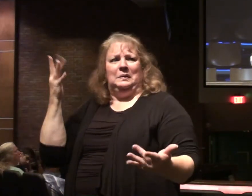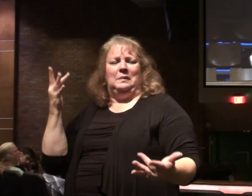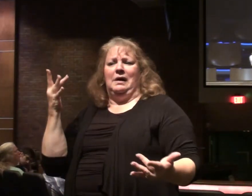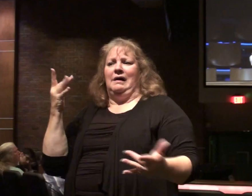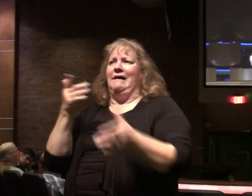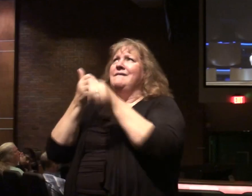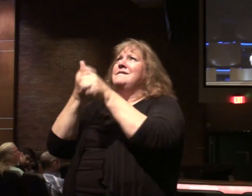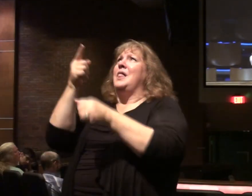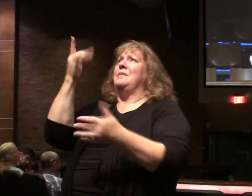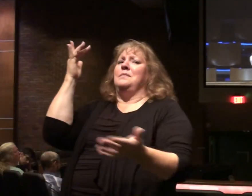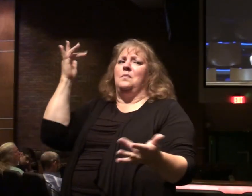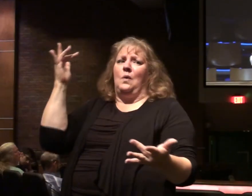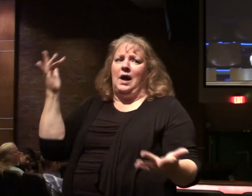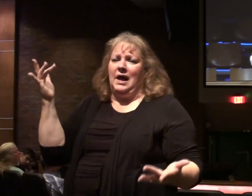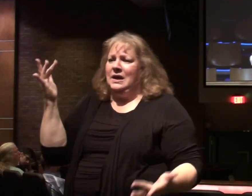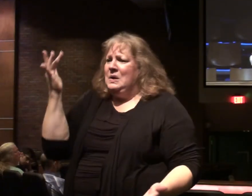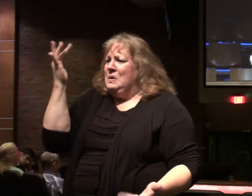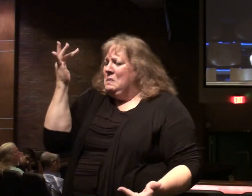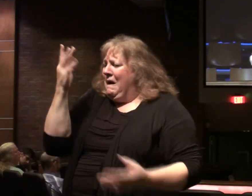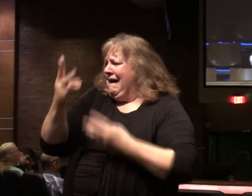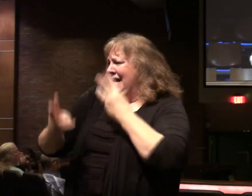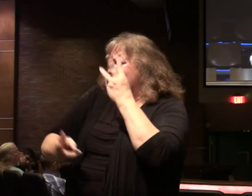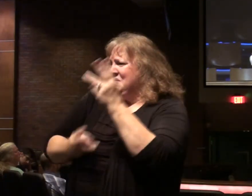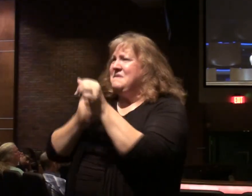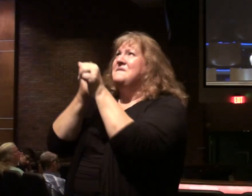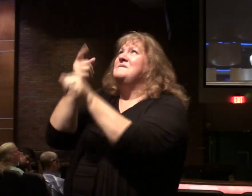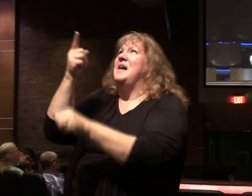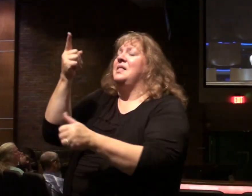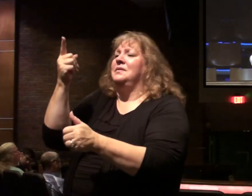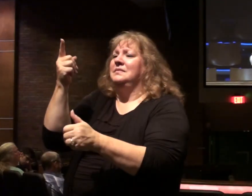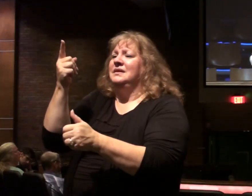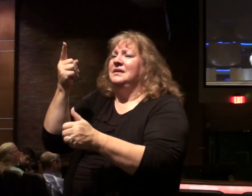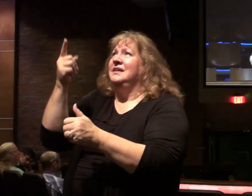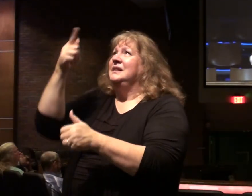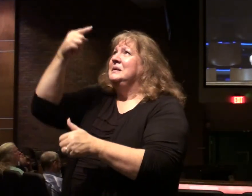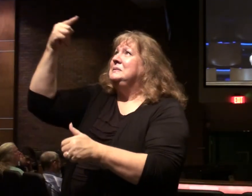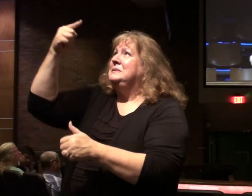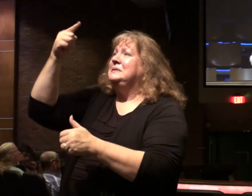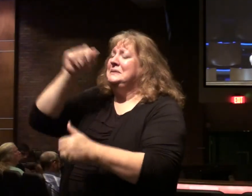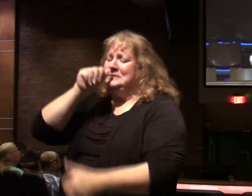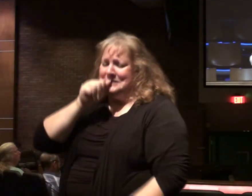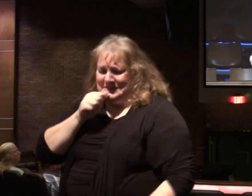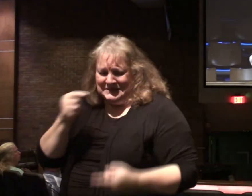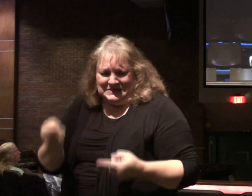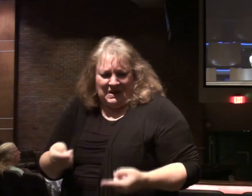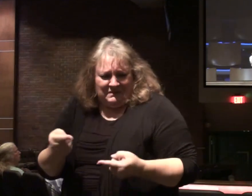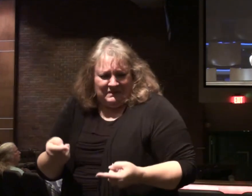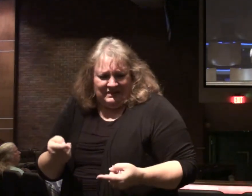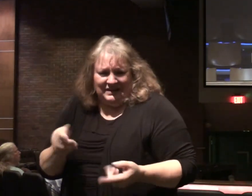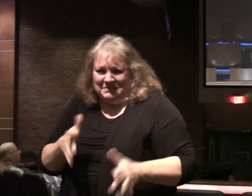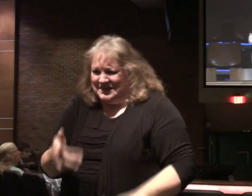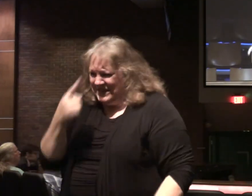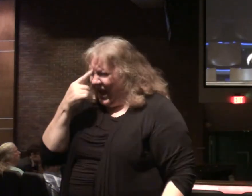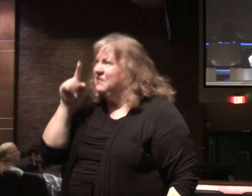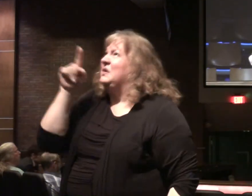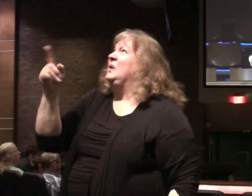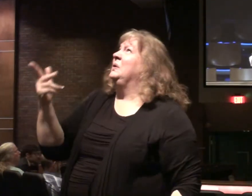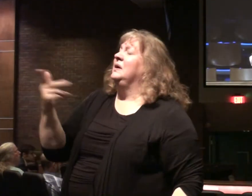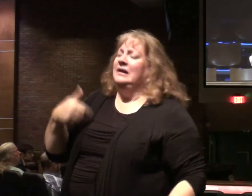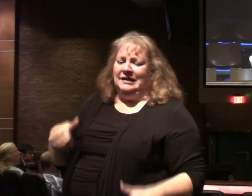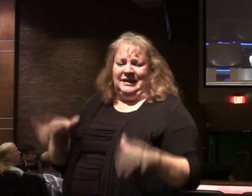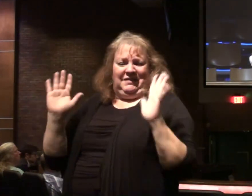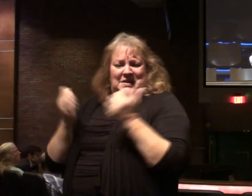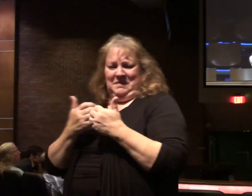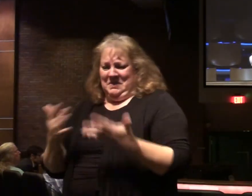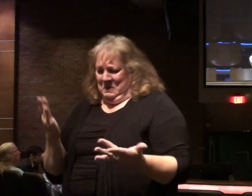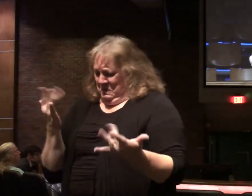follow Christ? Why in the world do you follow Christ? means loving him most, suffering impossibly, dying, giving up all. Why